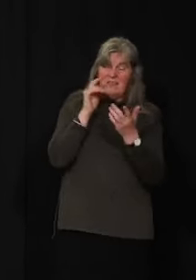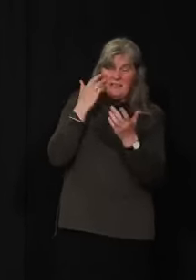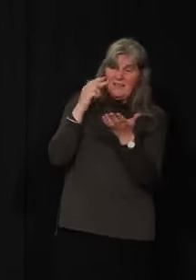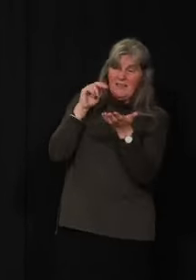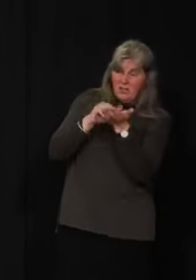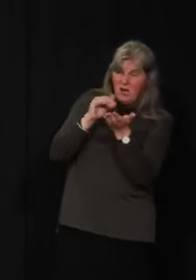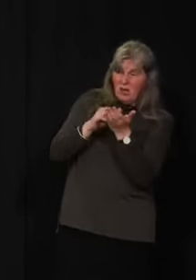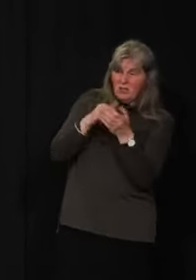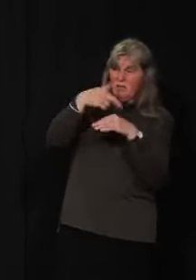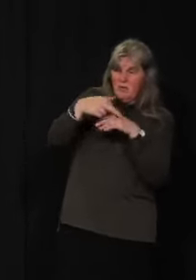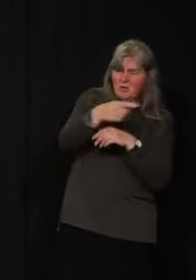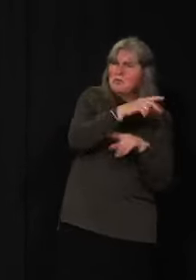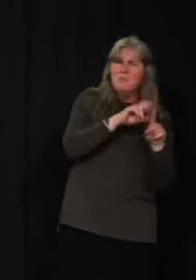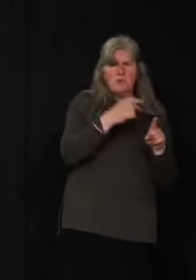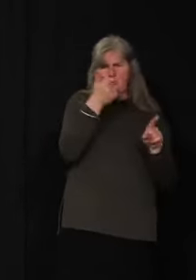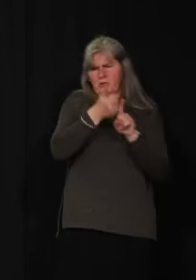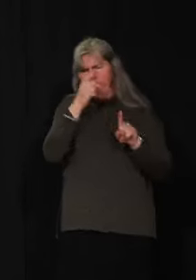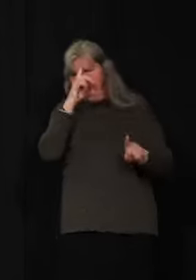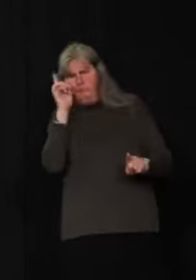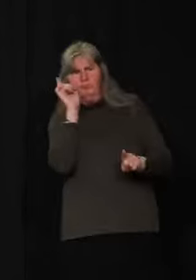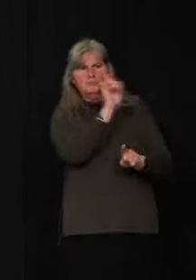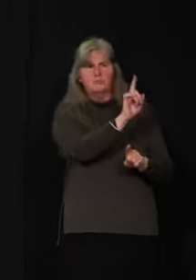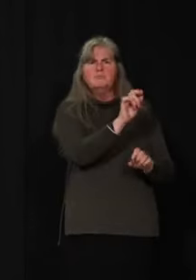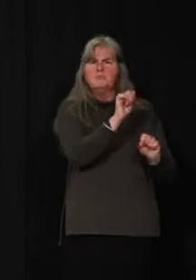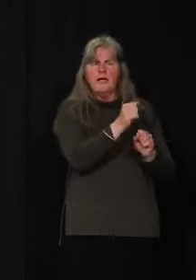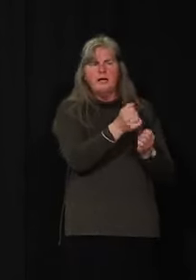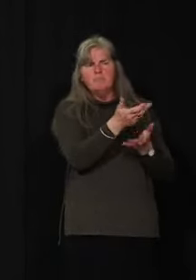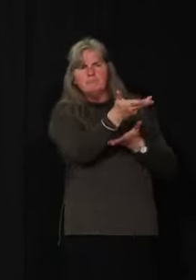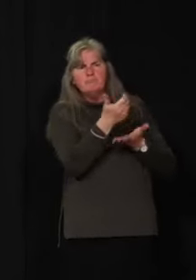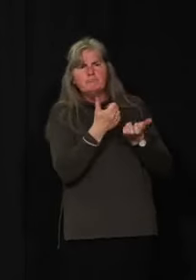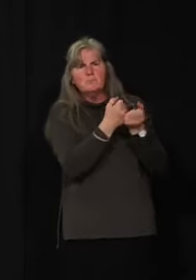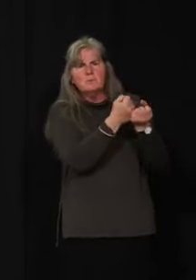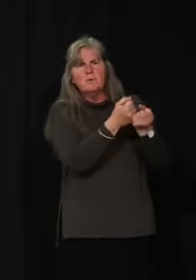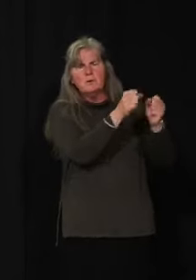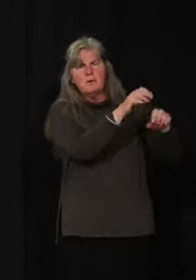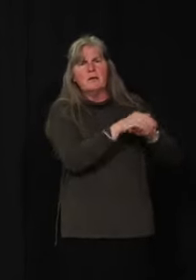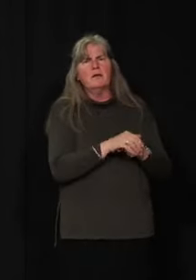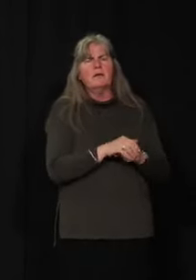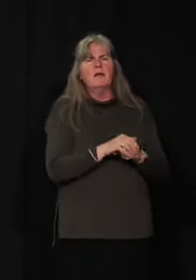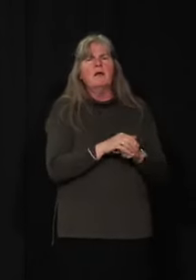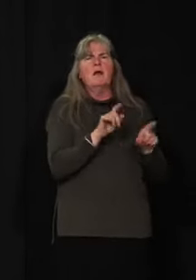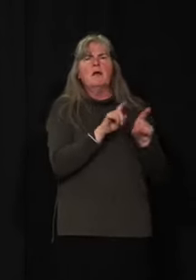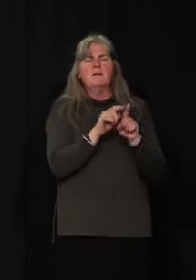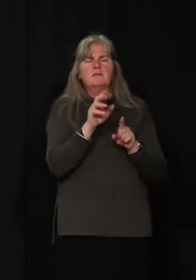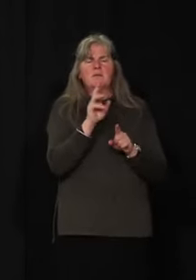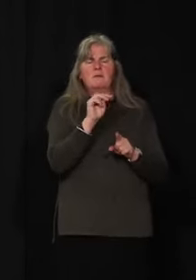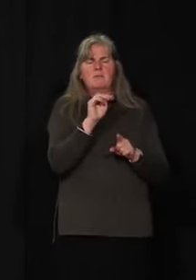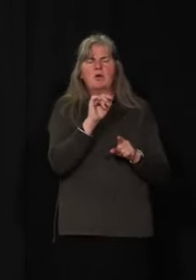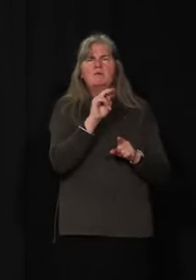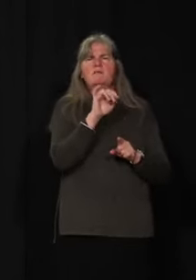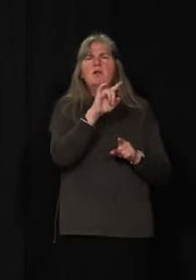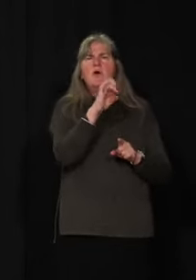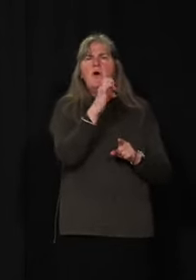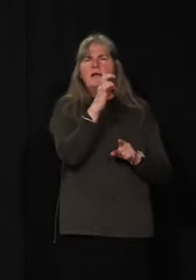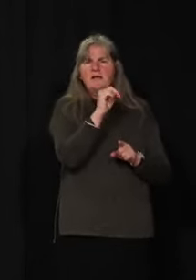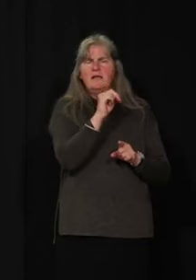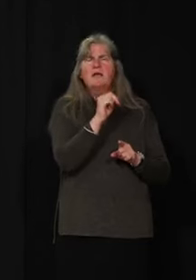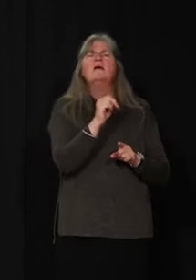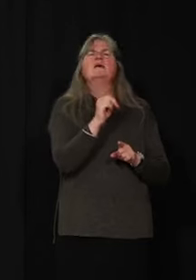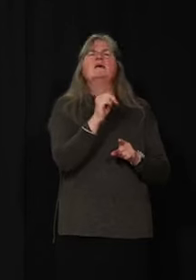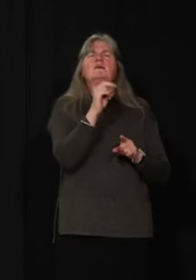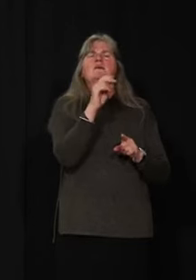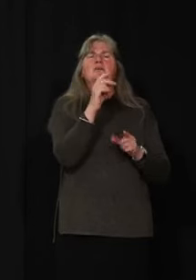is also an opioid overdose prevention coordinator available to provide naloxone training and also naloxone kits